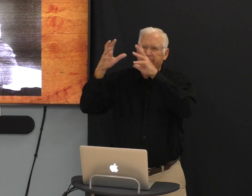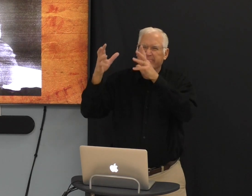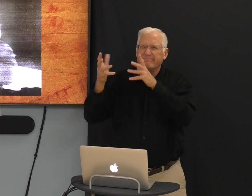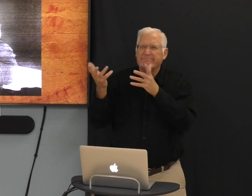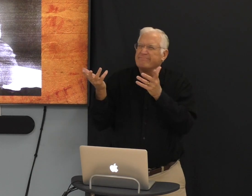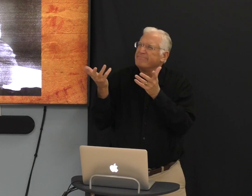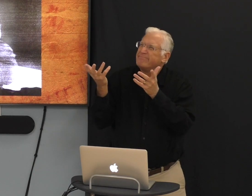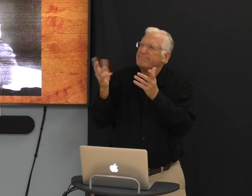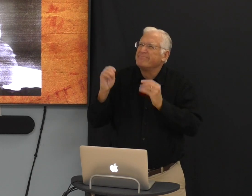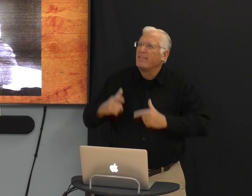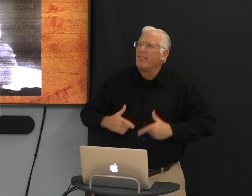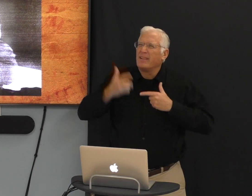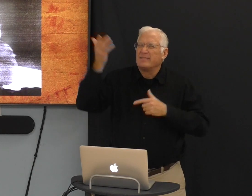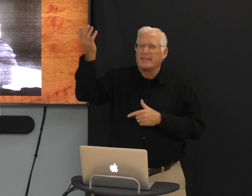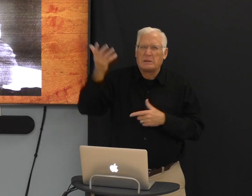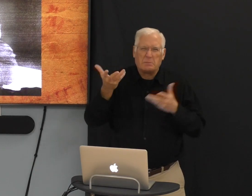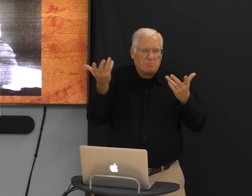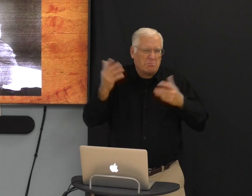There's nothing that lives on it.